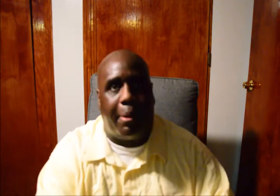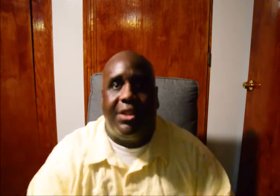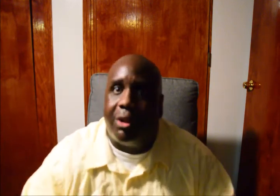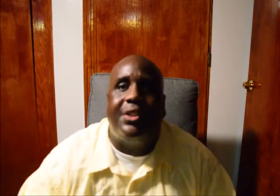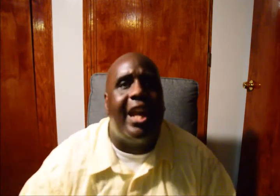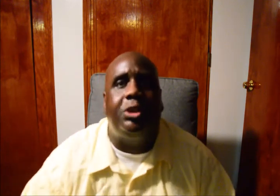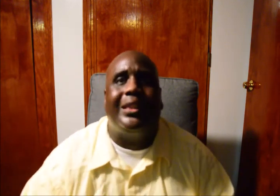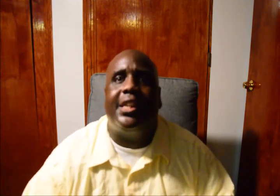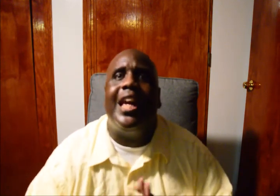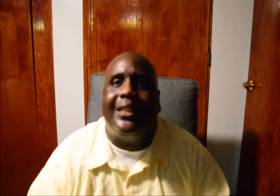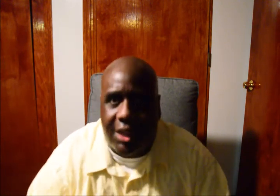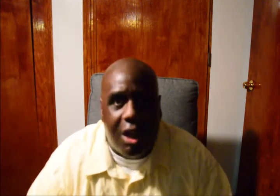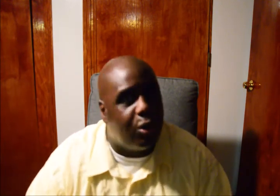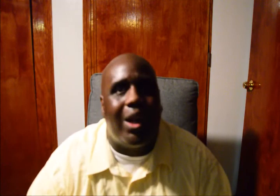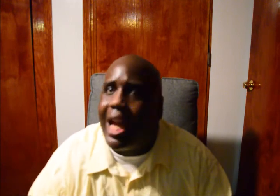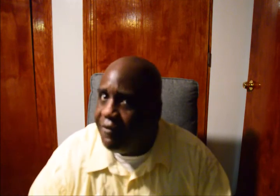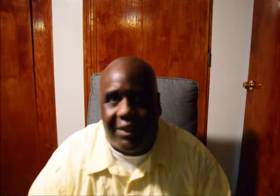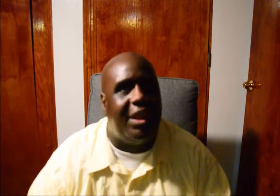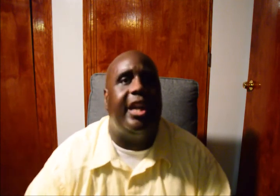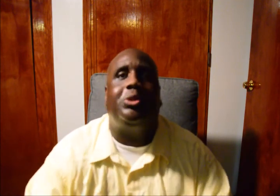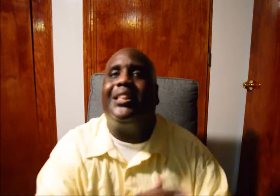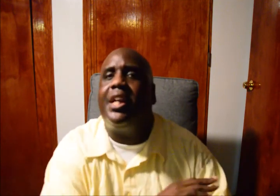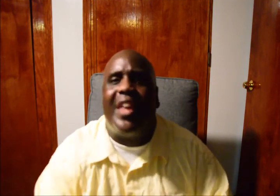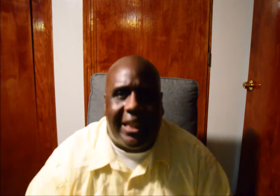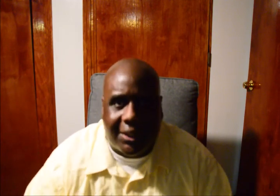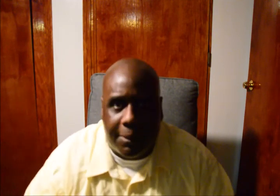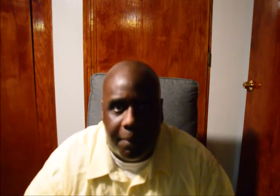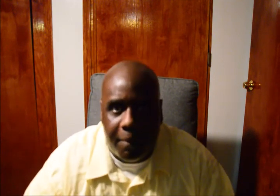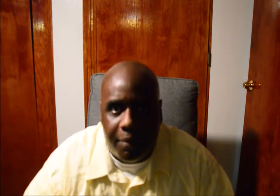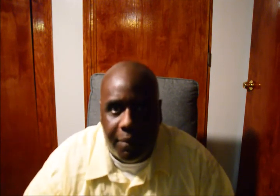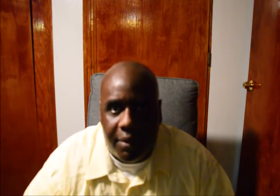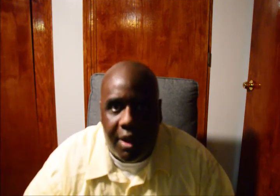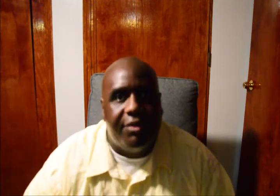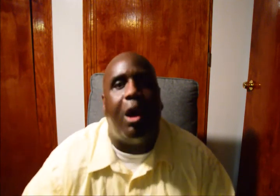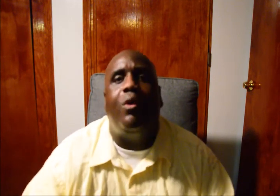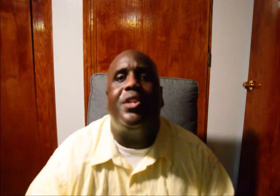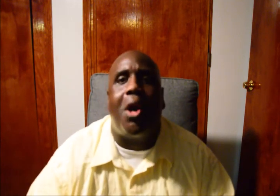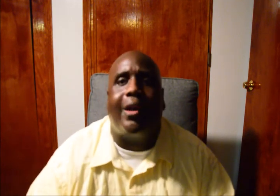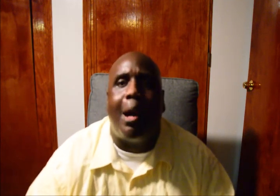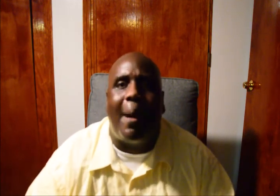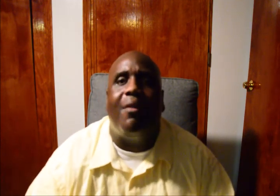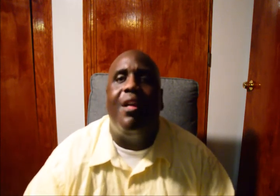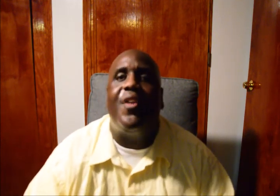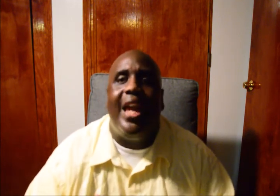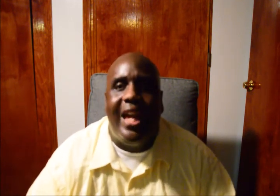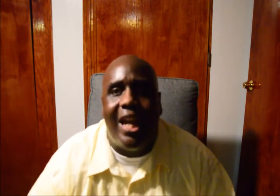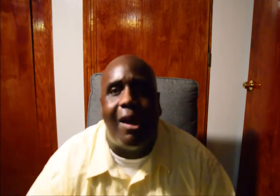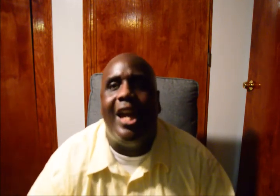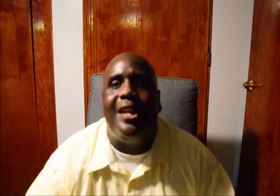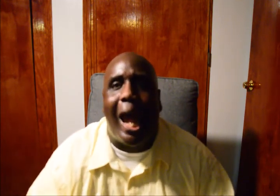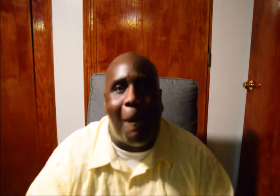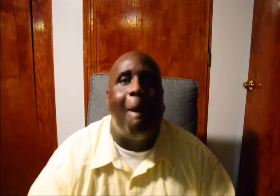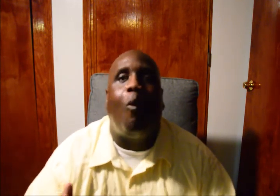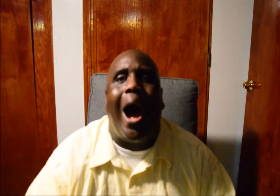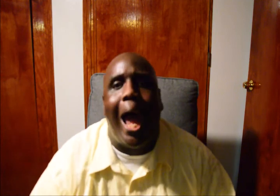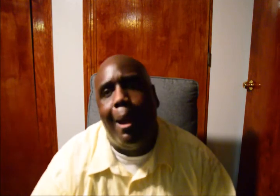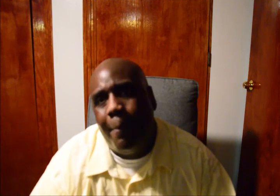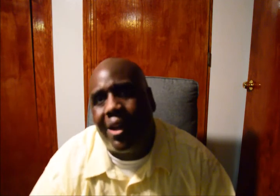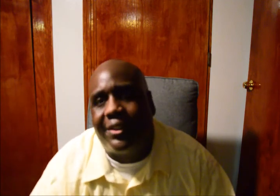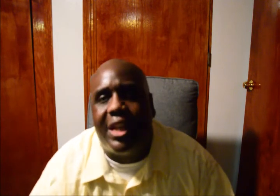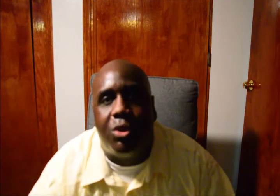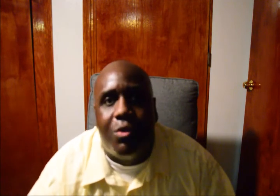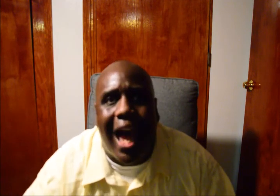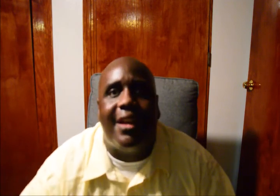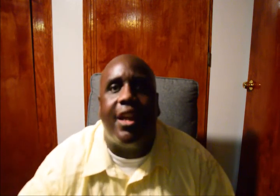But Pritzker is not addressing this. Lloyd Lightfoot's not addressing this. They're only talking about the here and now. Why?